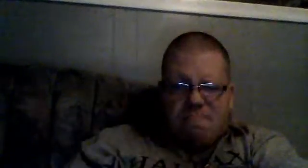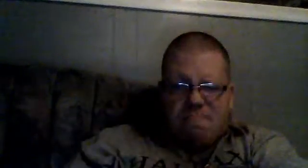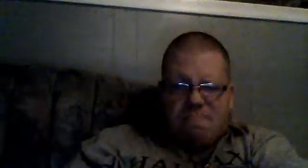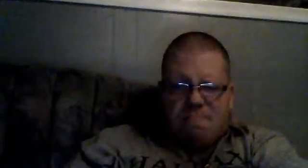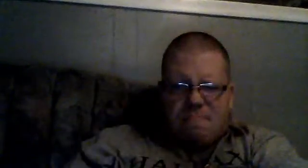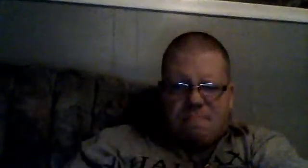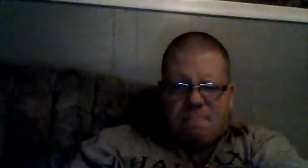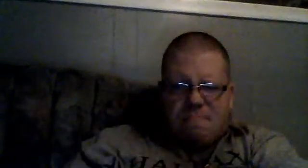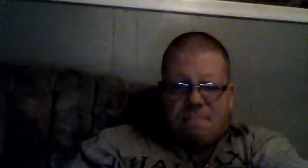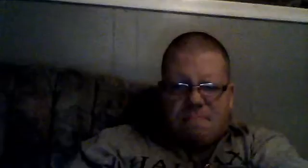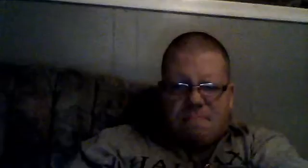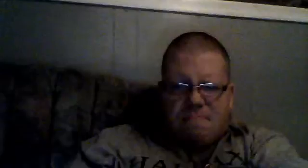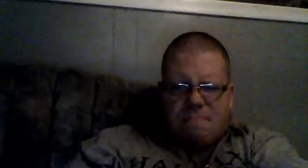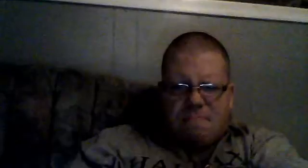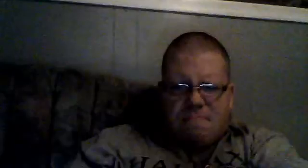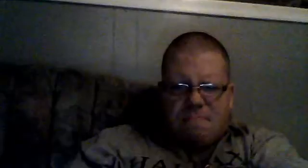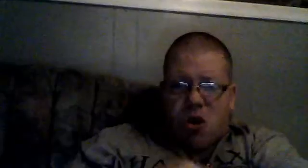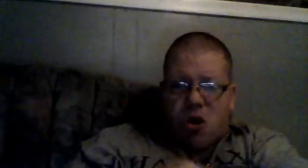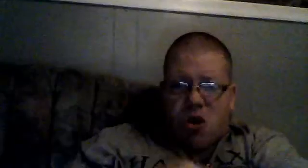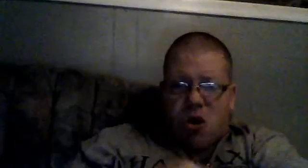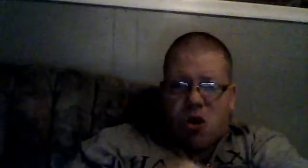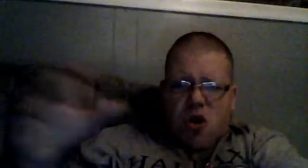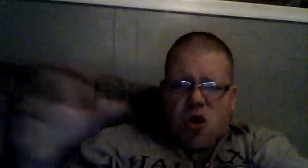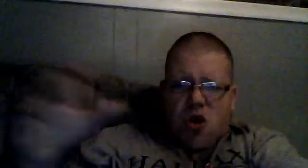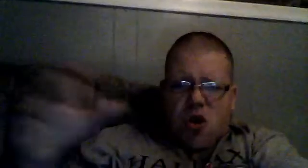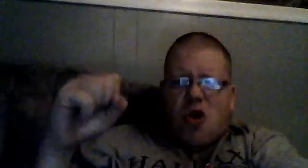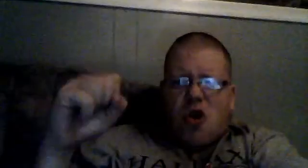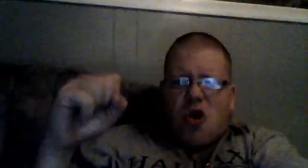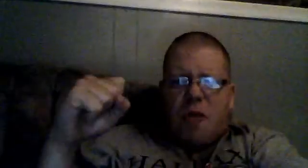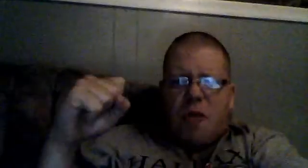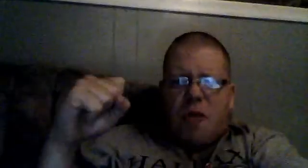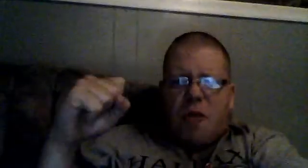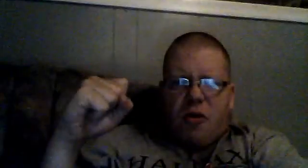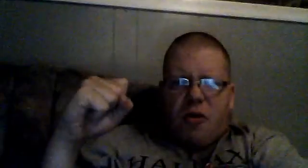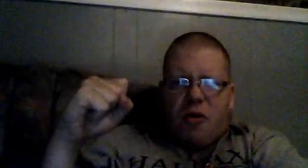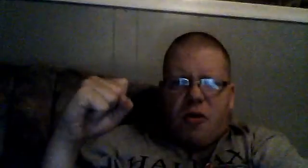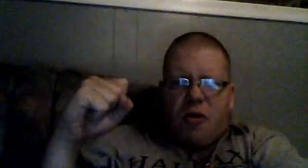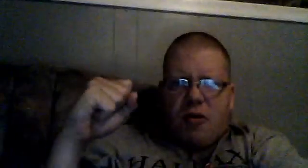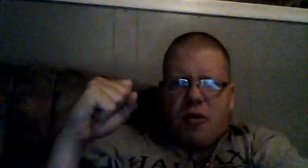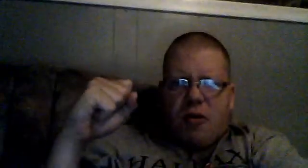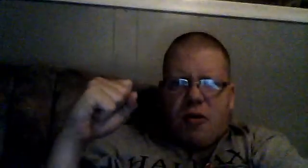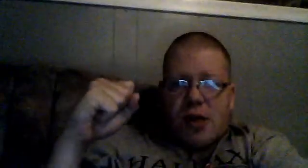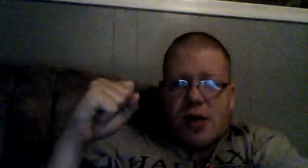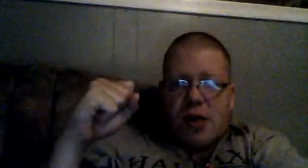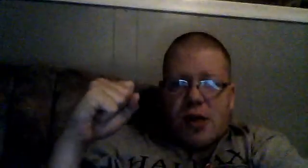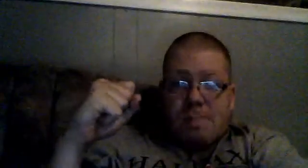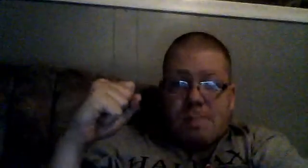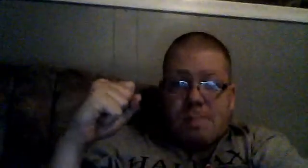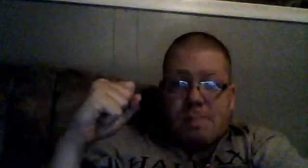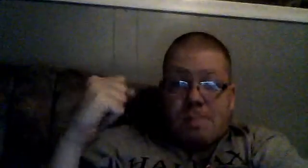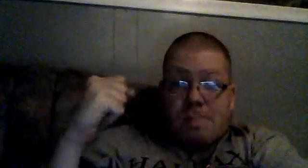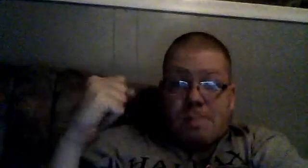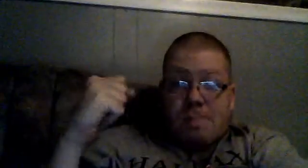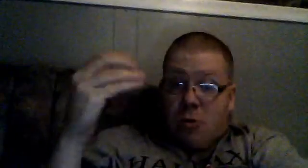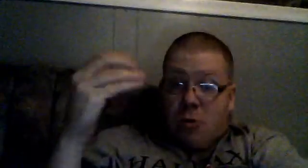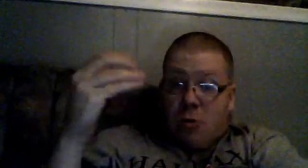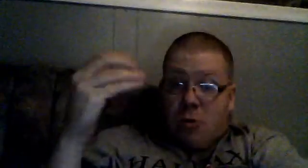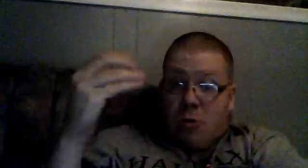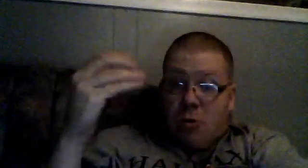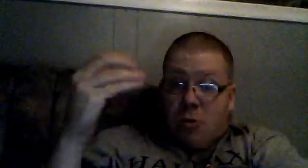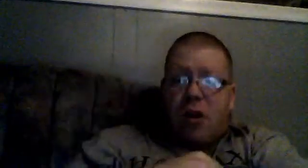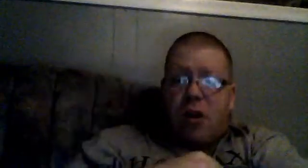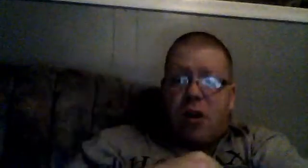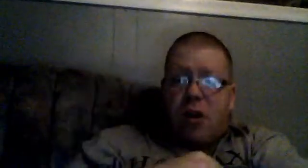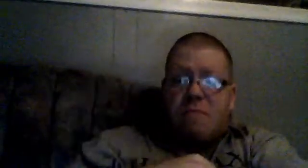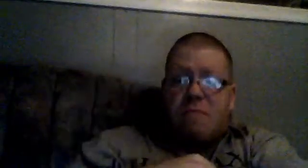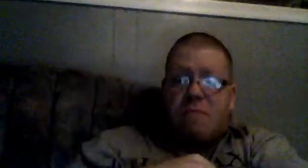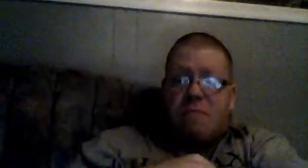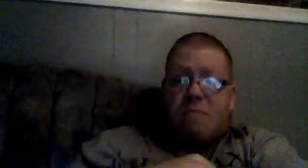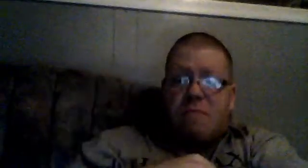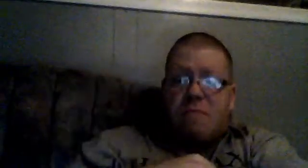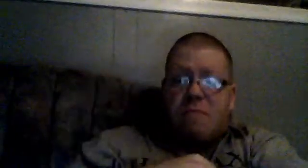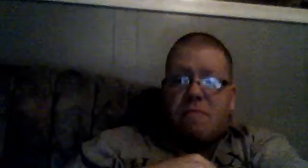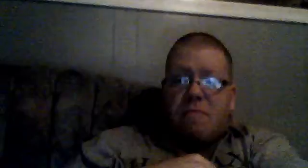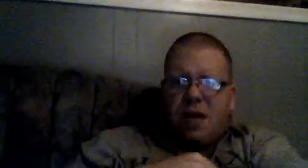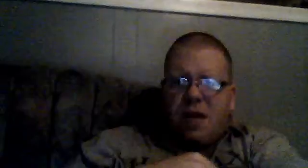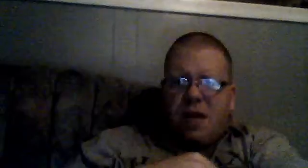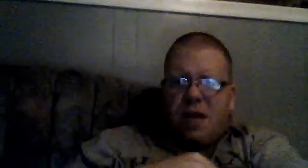Europe, or, North America, it's